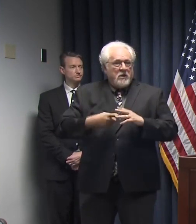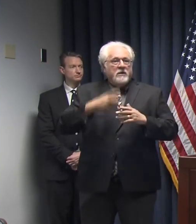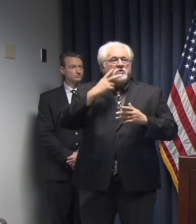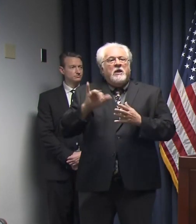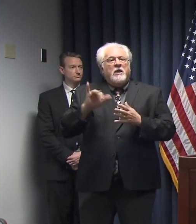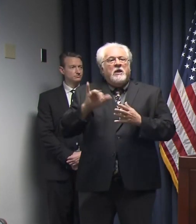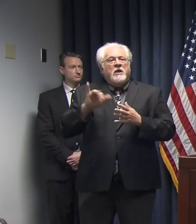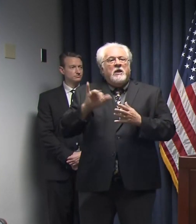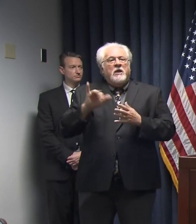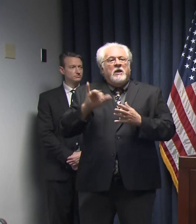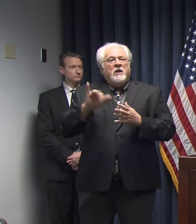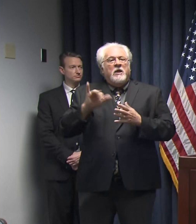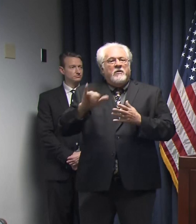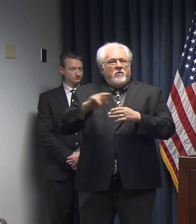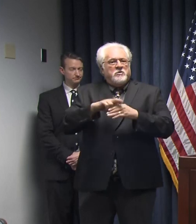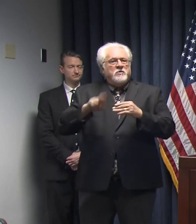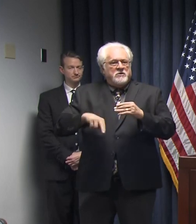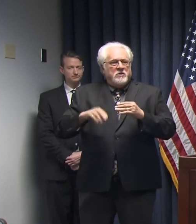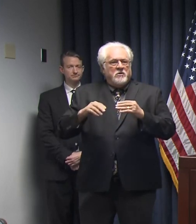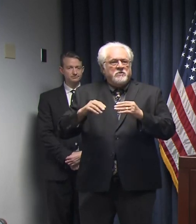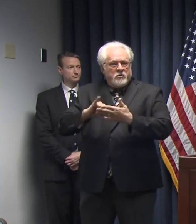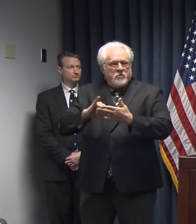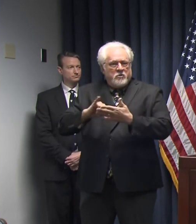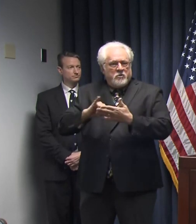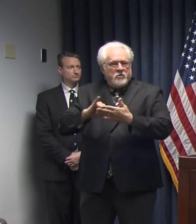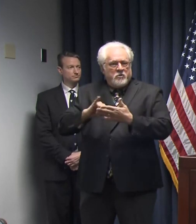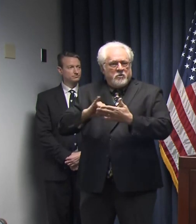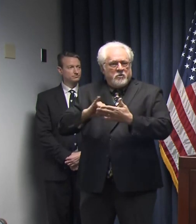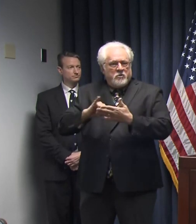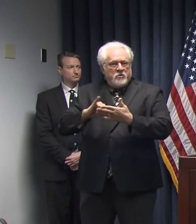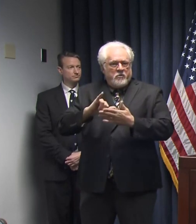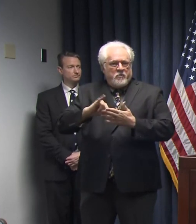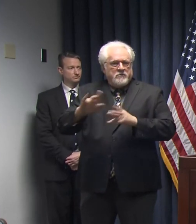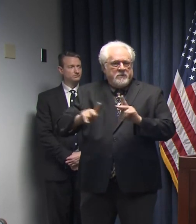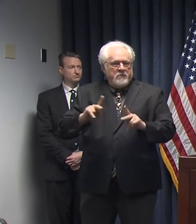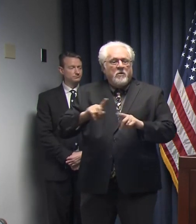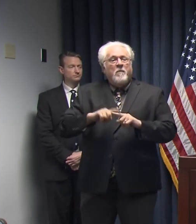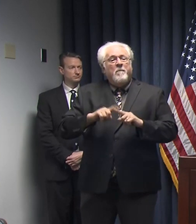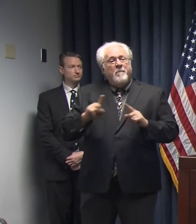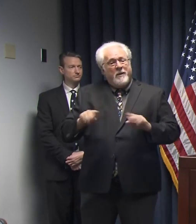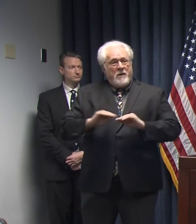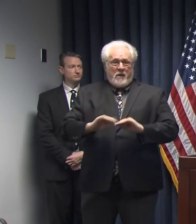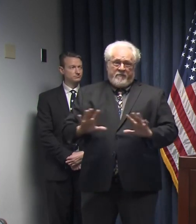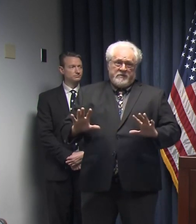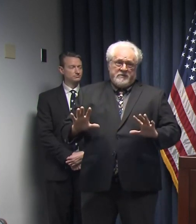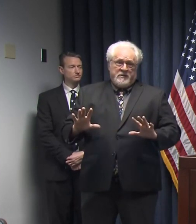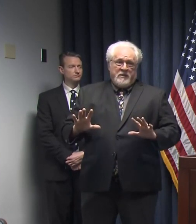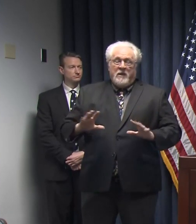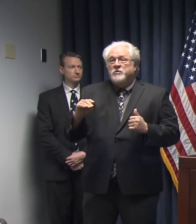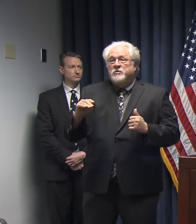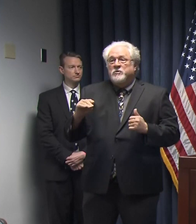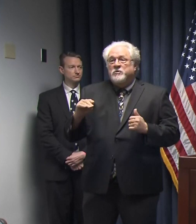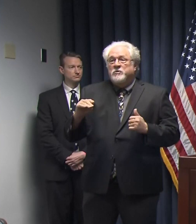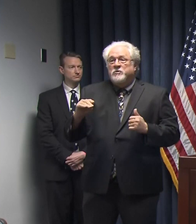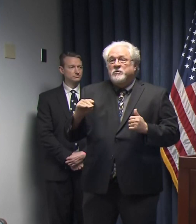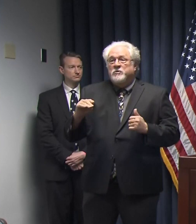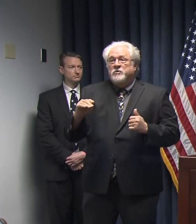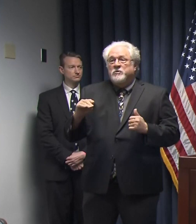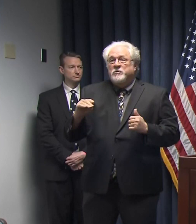those individuals. Obviously, just like we want to have the